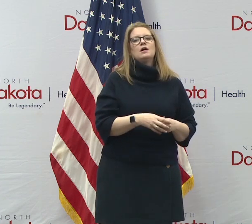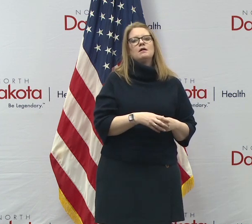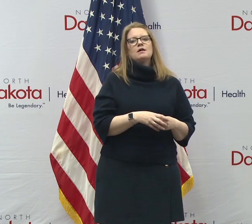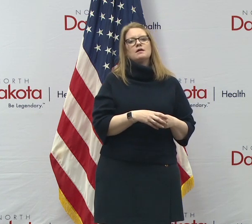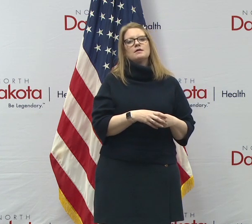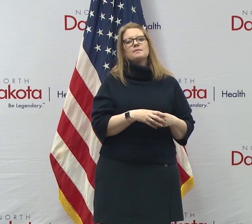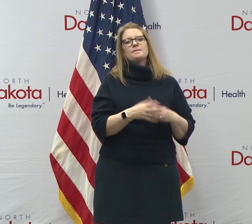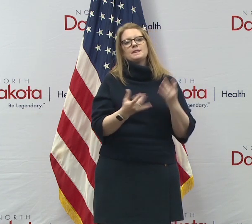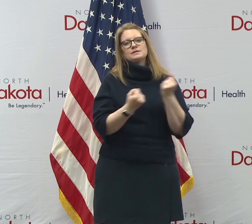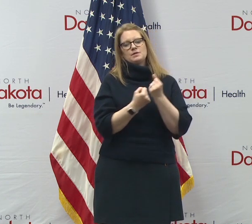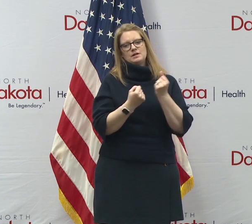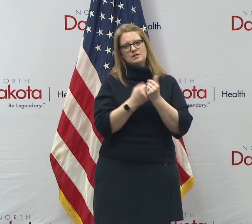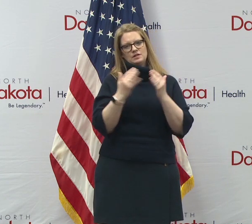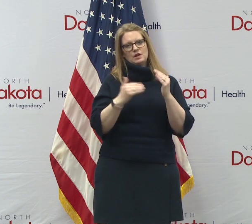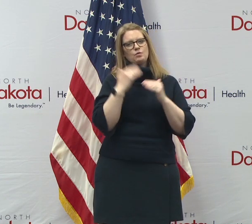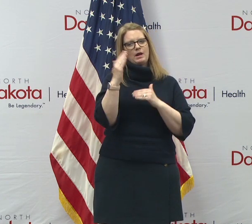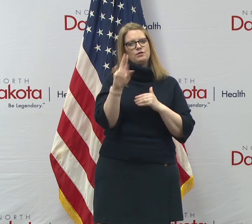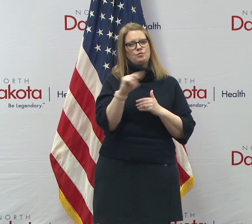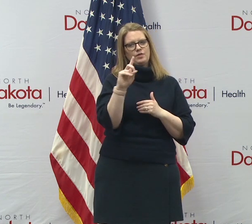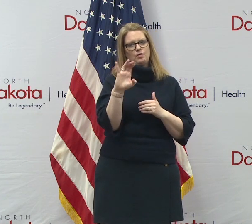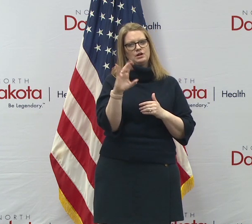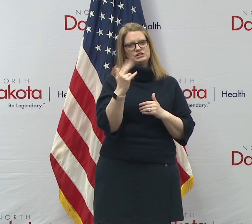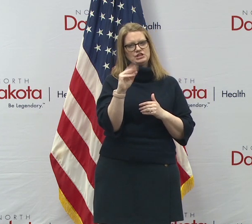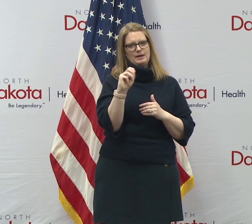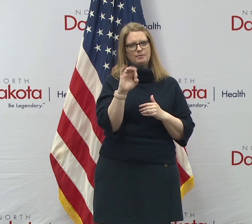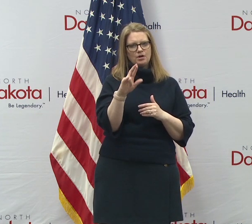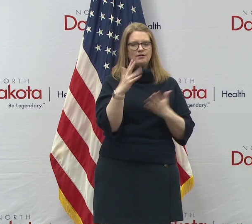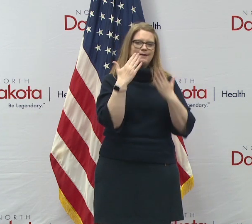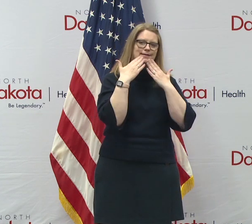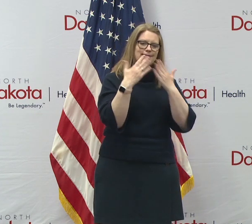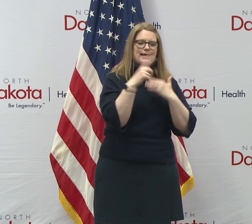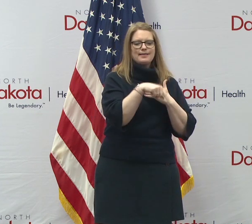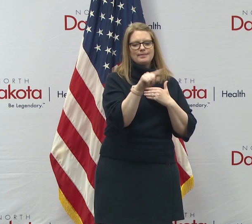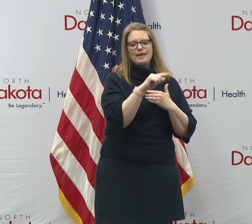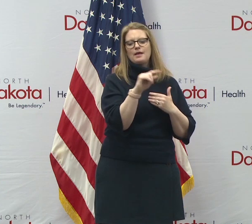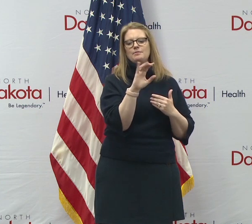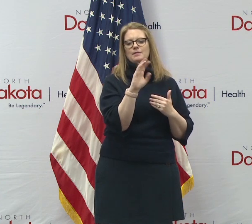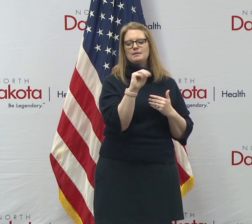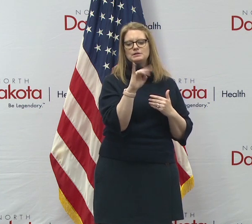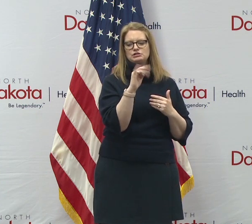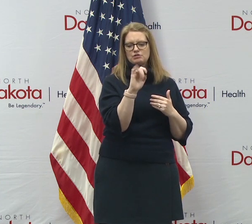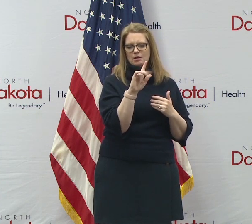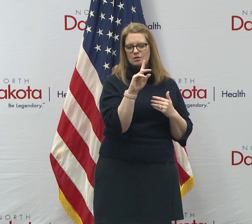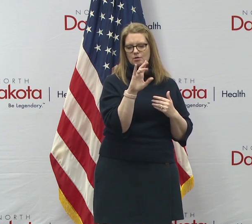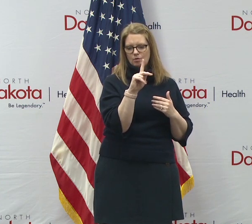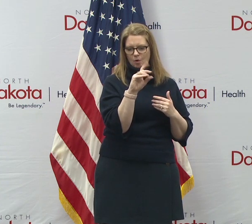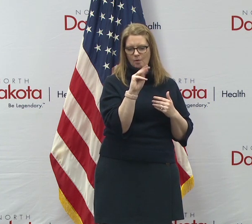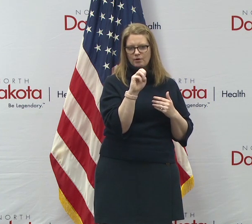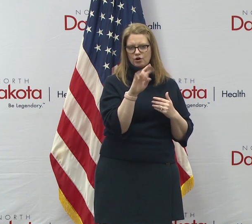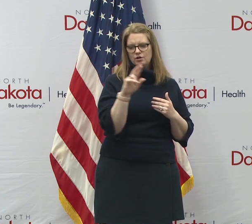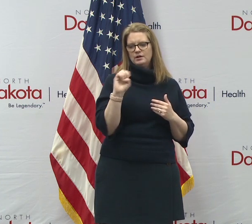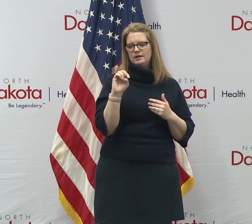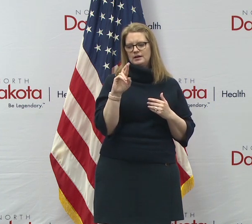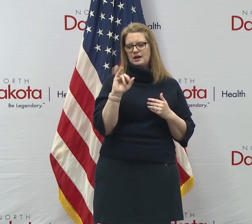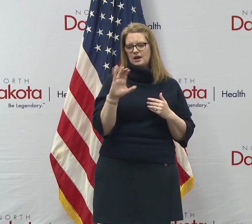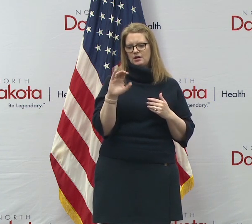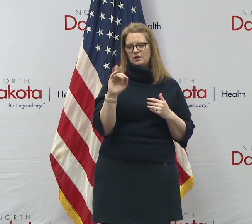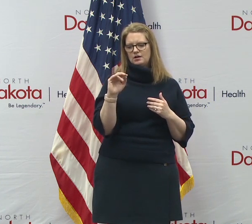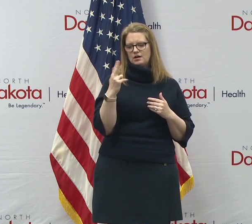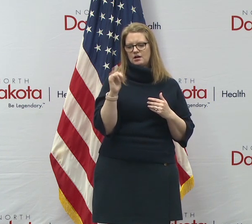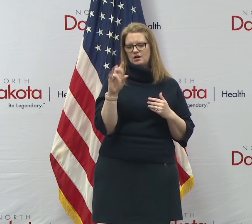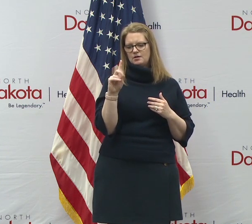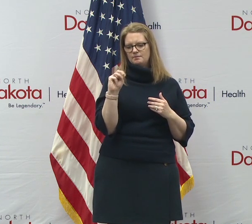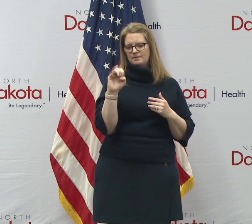uh, the greater North Dakota chamber. I want to thank them and Michelle Comer and Eric Hardmeyer and, uh, all the other electives that were on there.